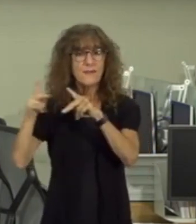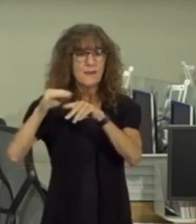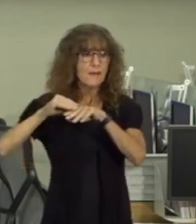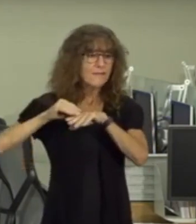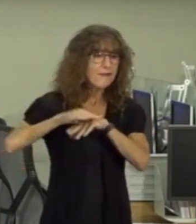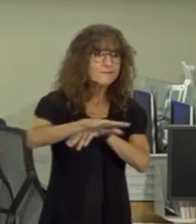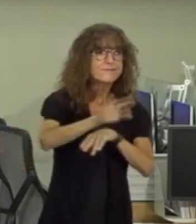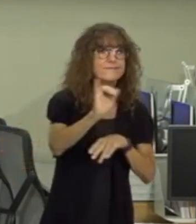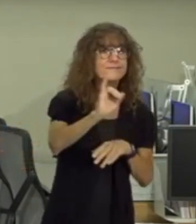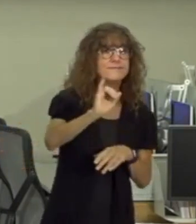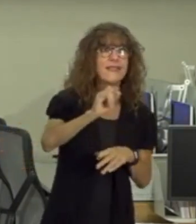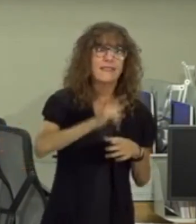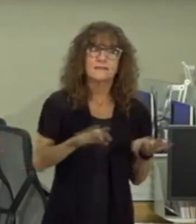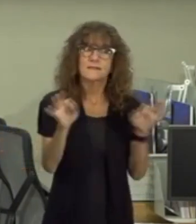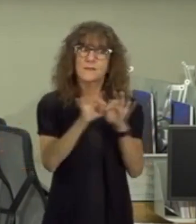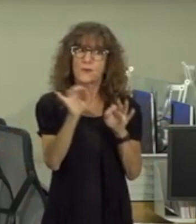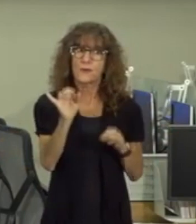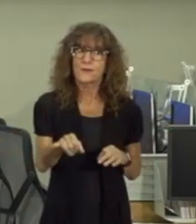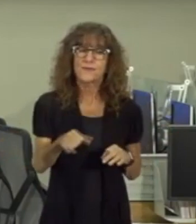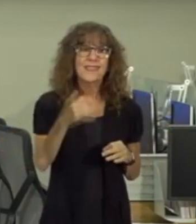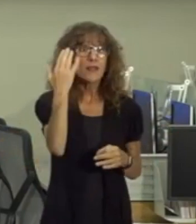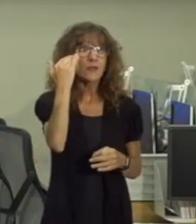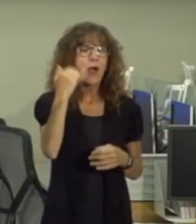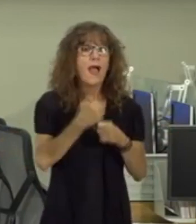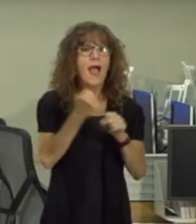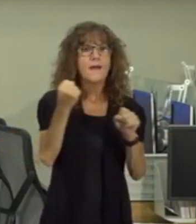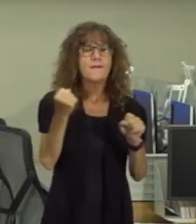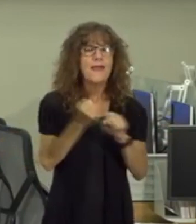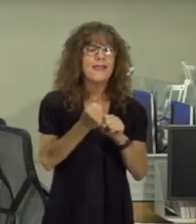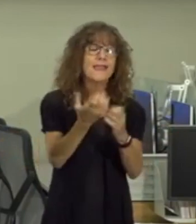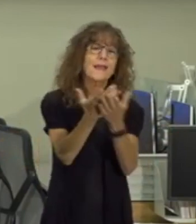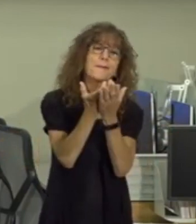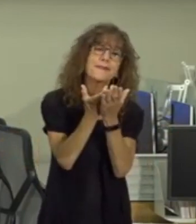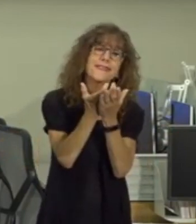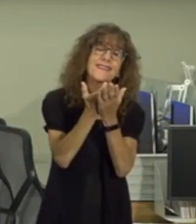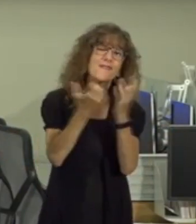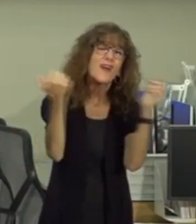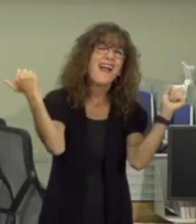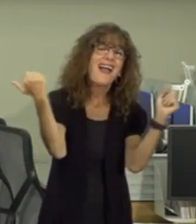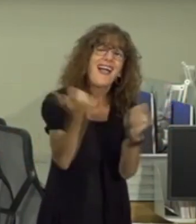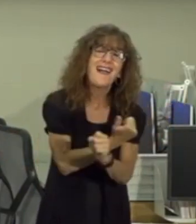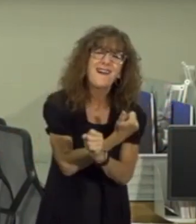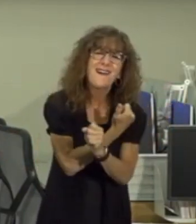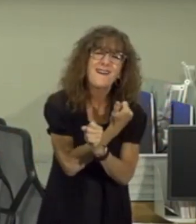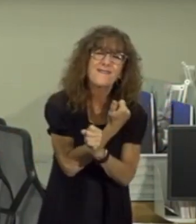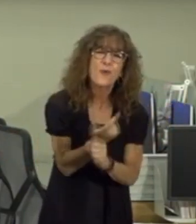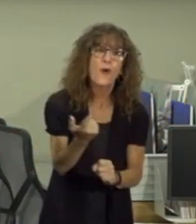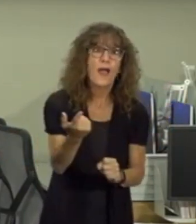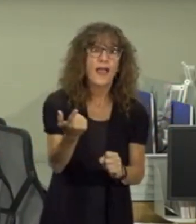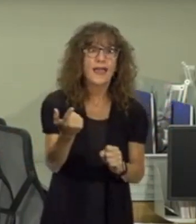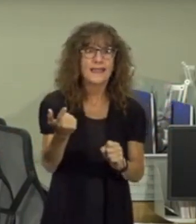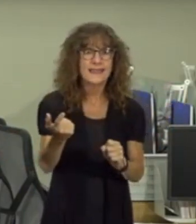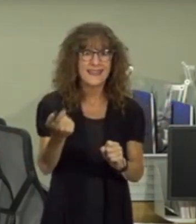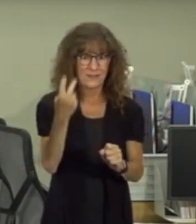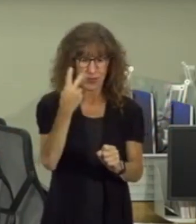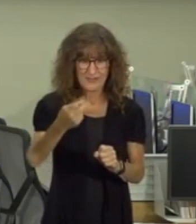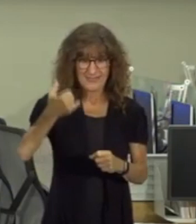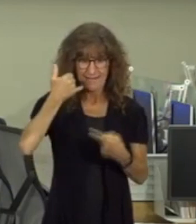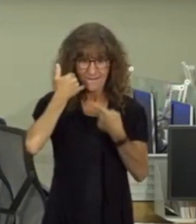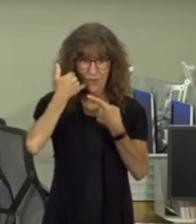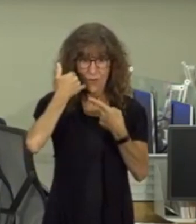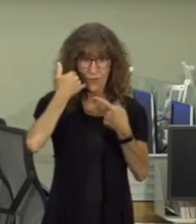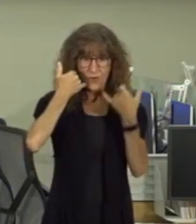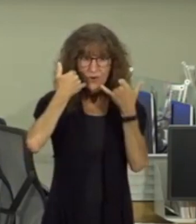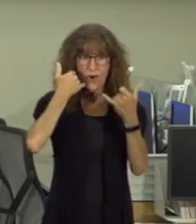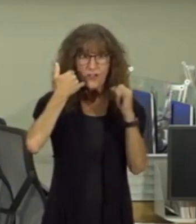so important this is why i'm making a public plea for everybody to answer your phone if you see on your caller